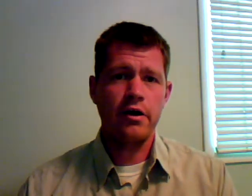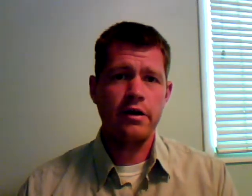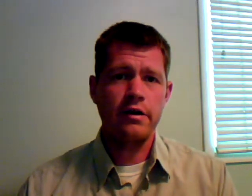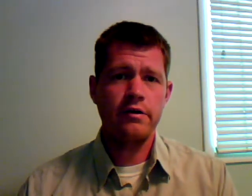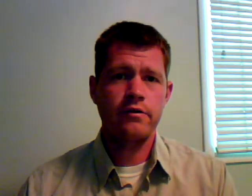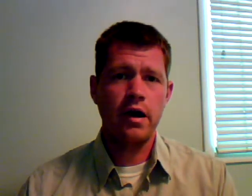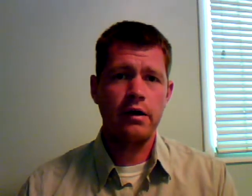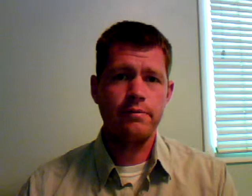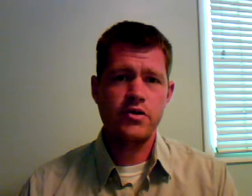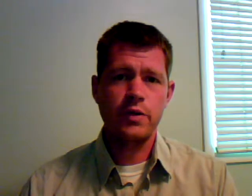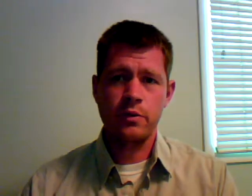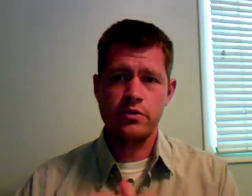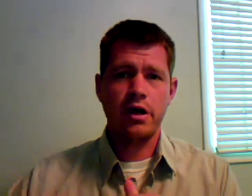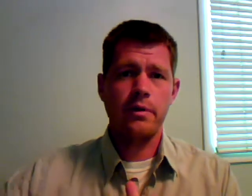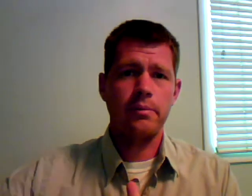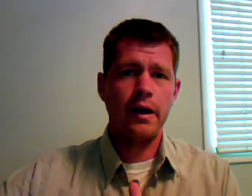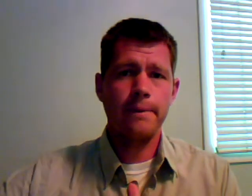lottery this week when we're talking about plot.